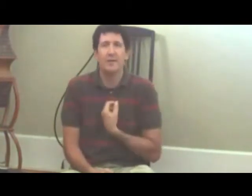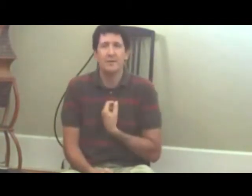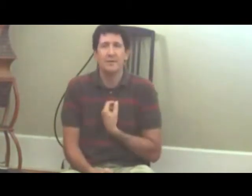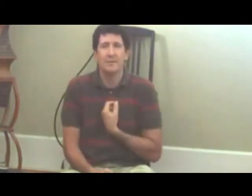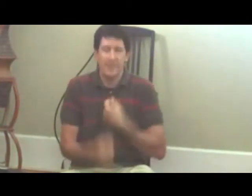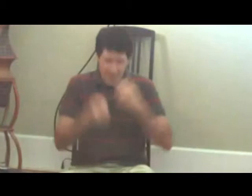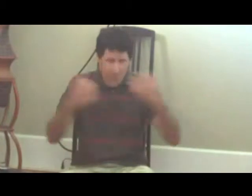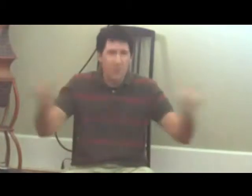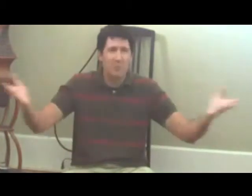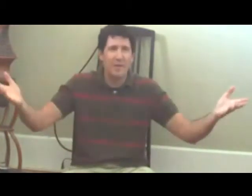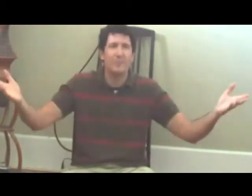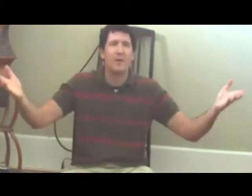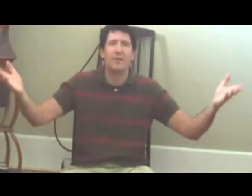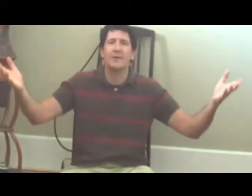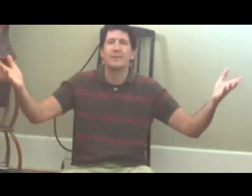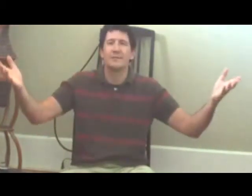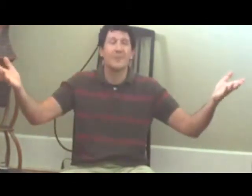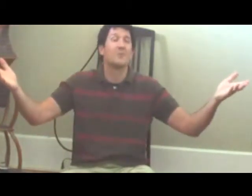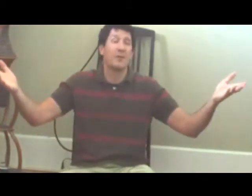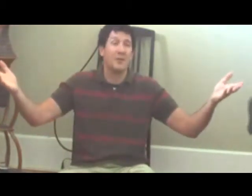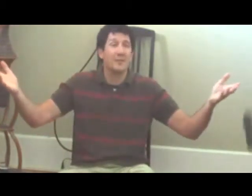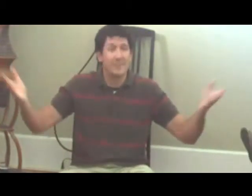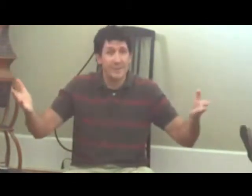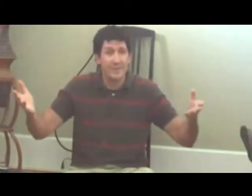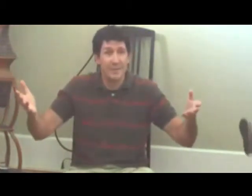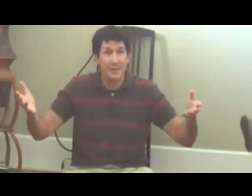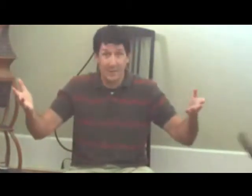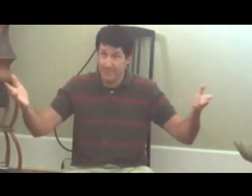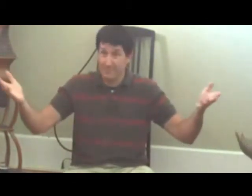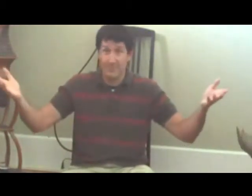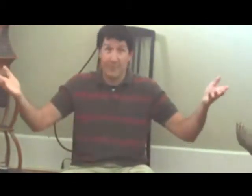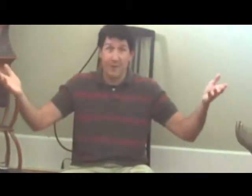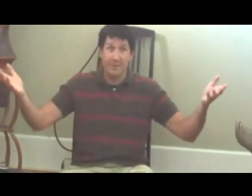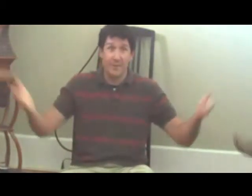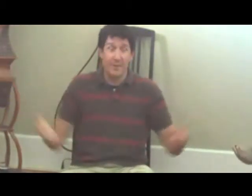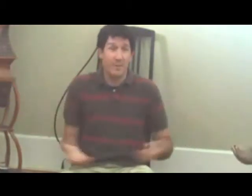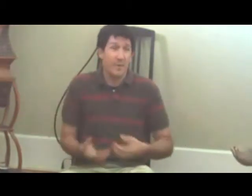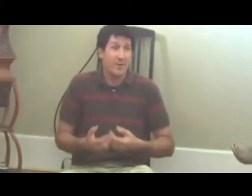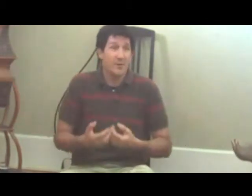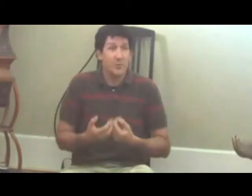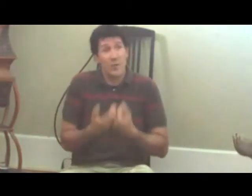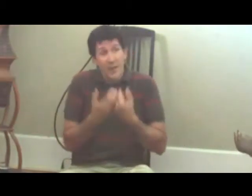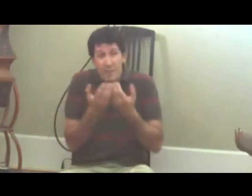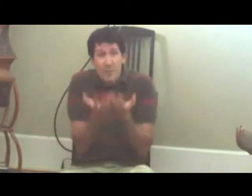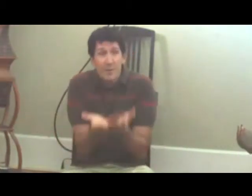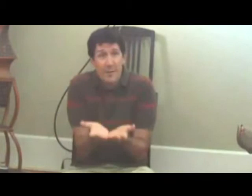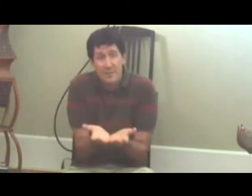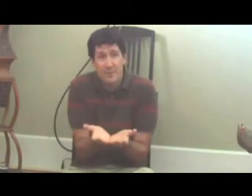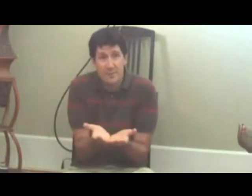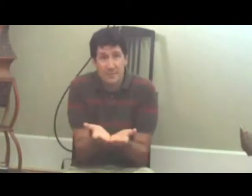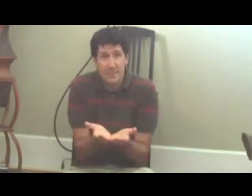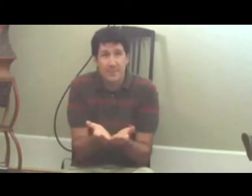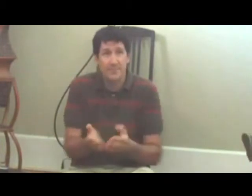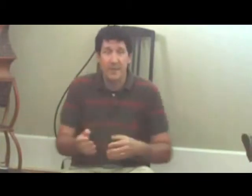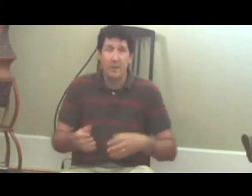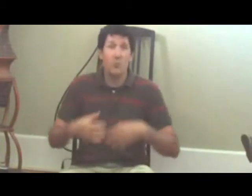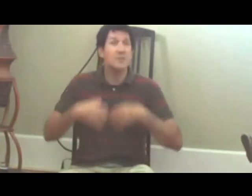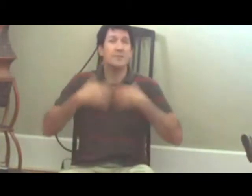we will be in paradise, we that's in paradise, why? because when everybody masters their mind, and wisdom,